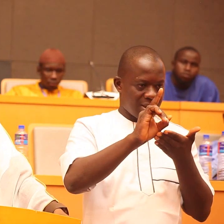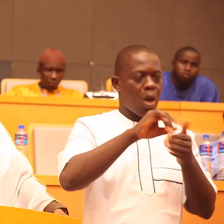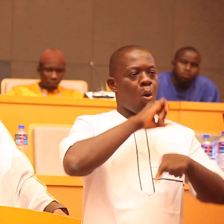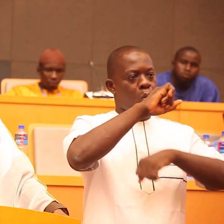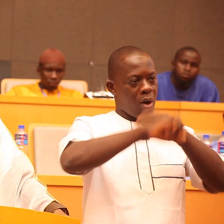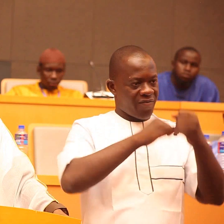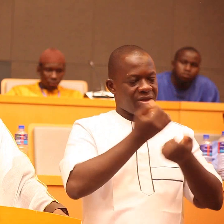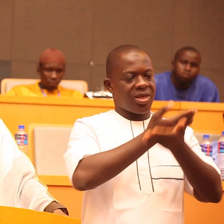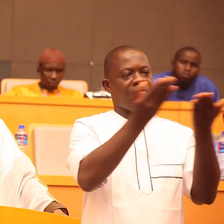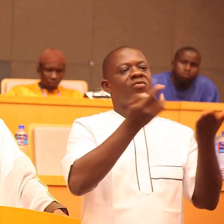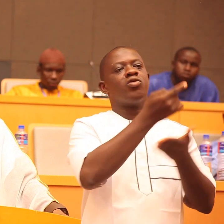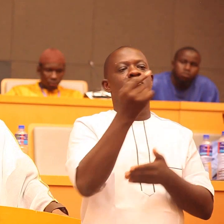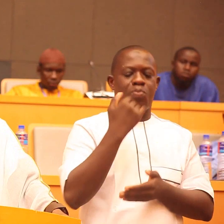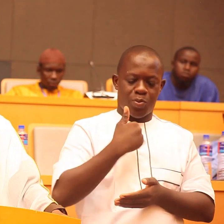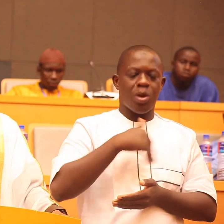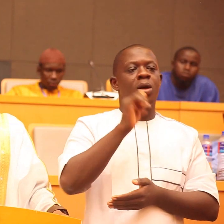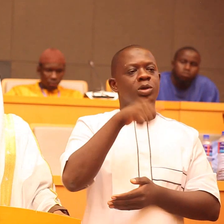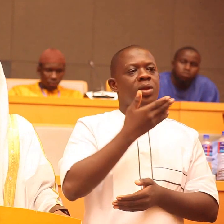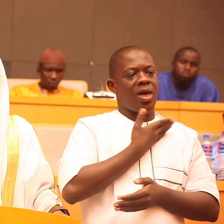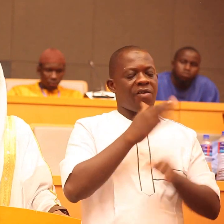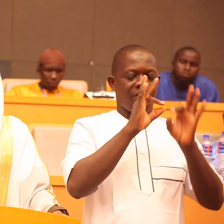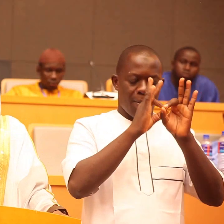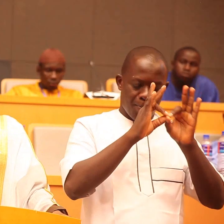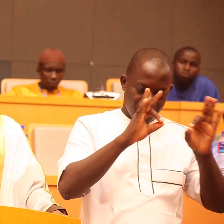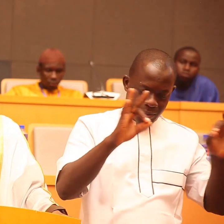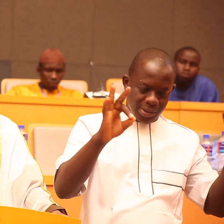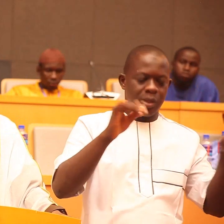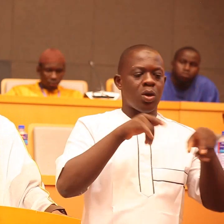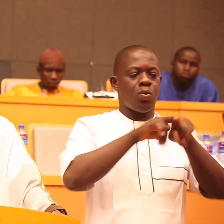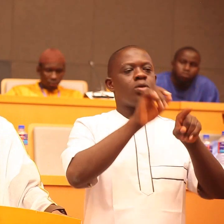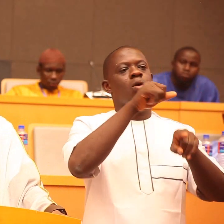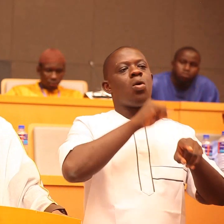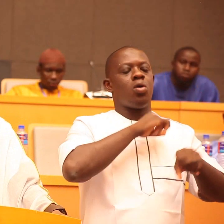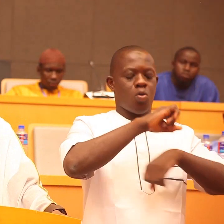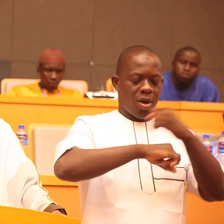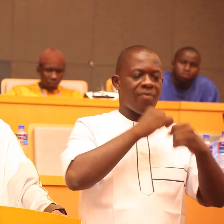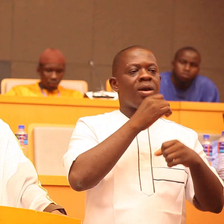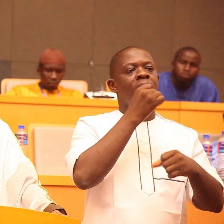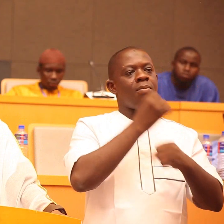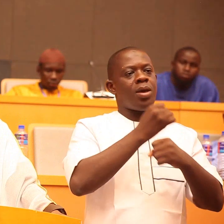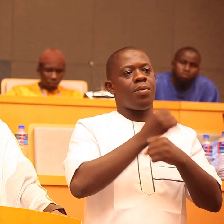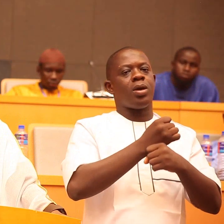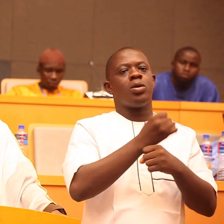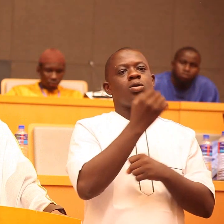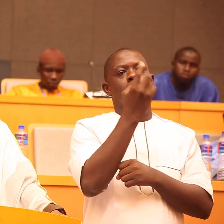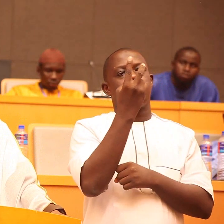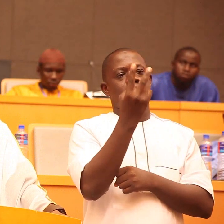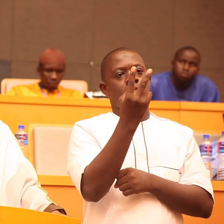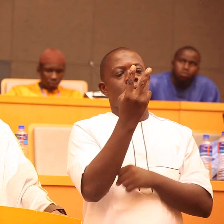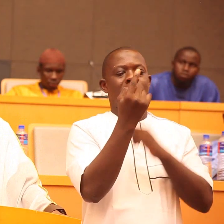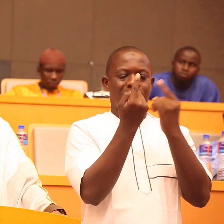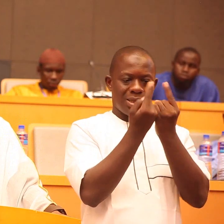so that you might find peace with them and he made two main things between each and every